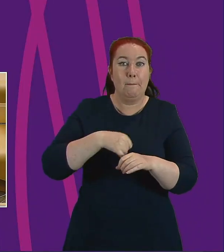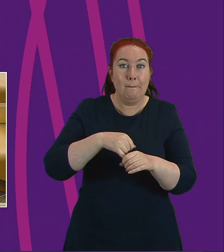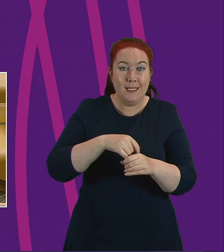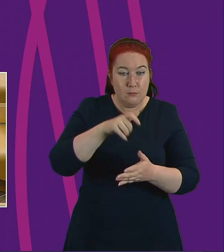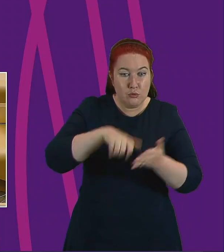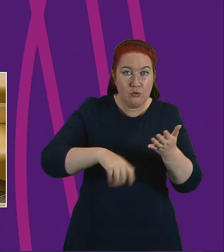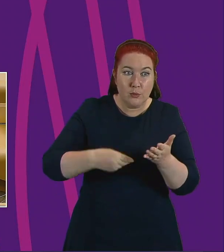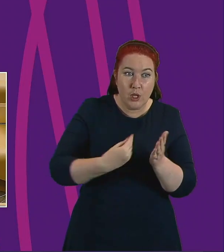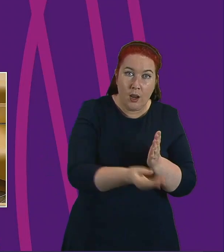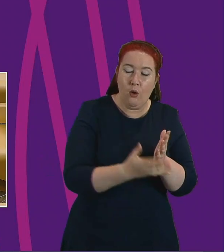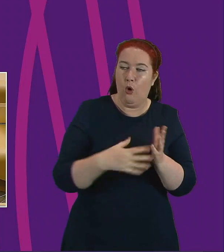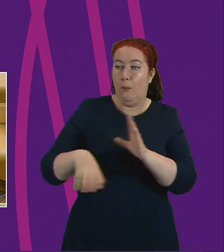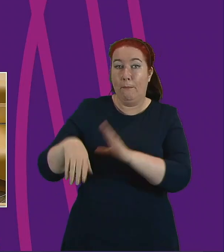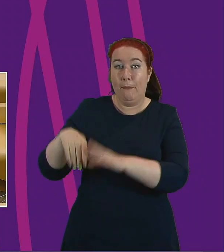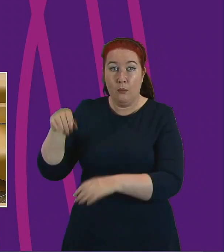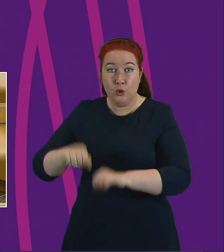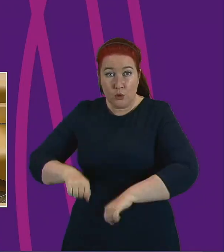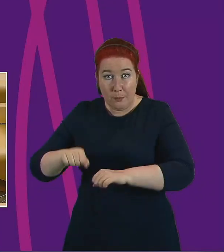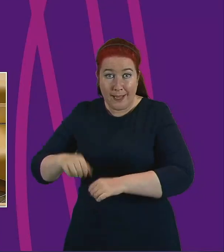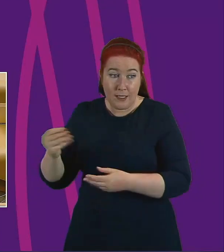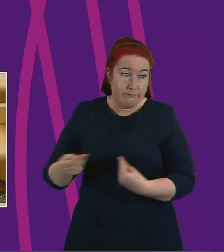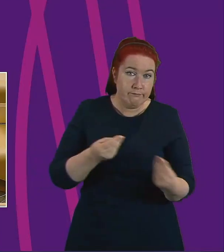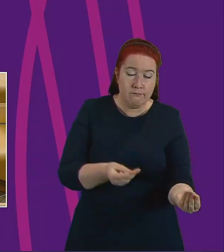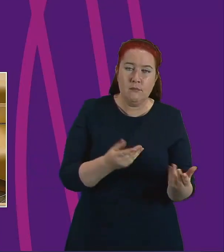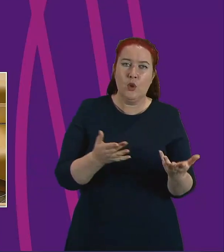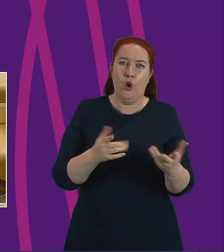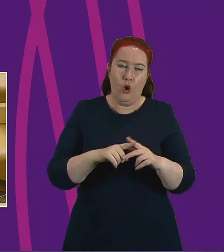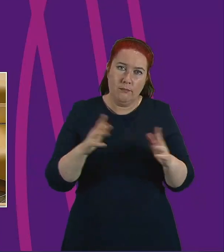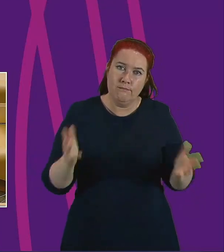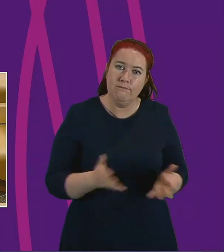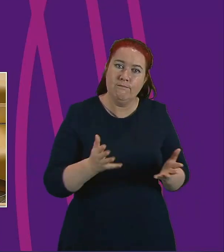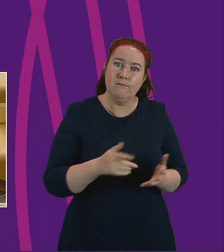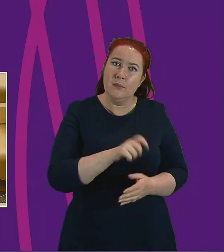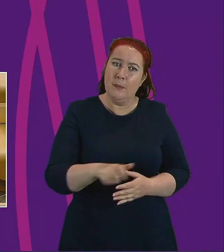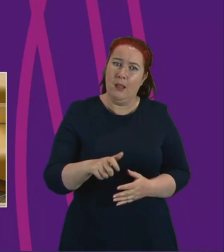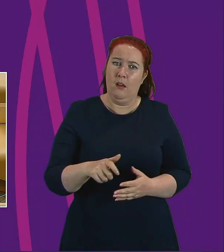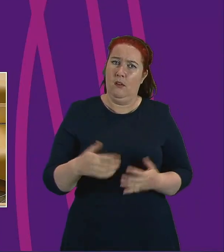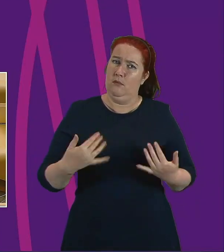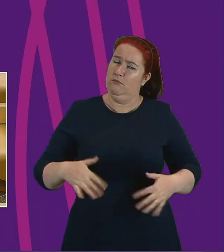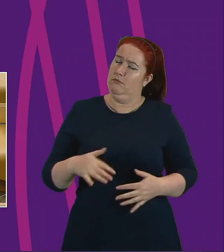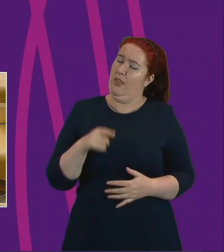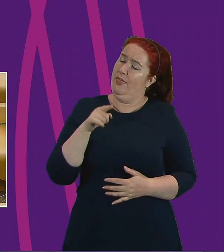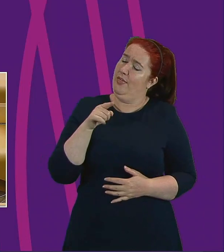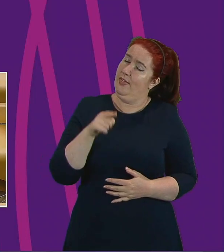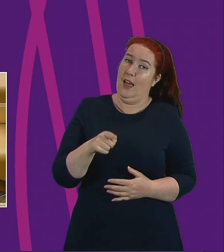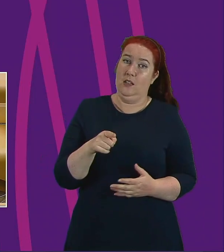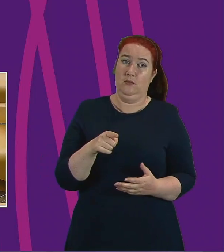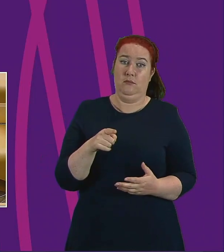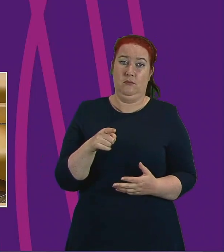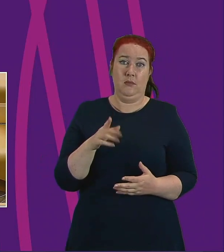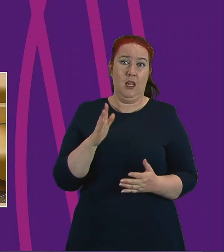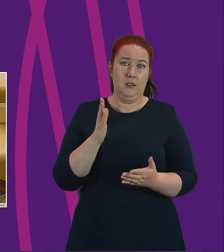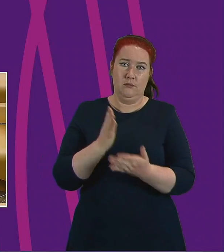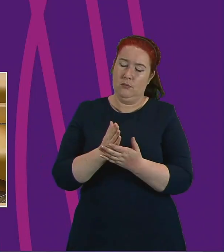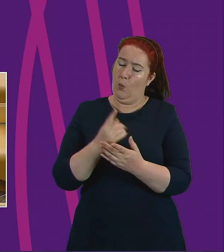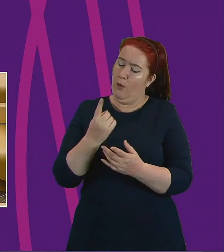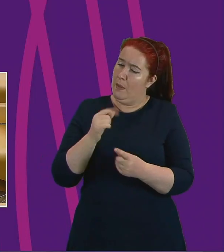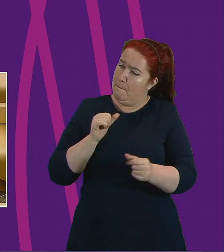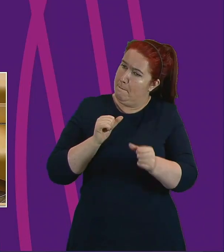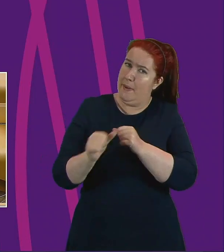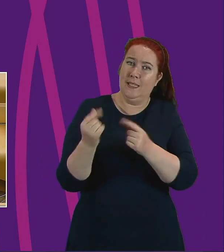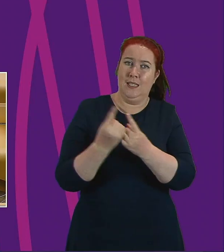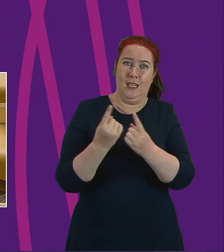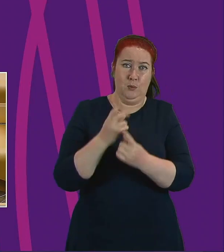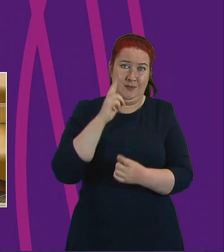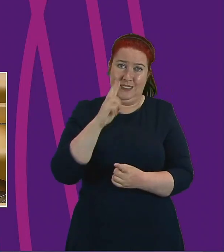shopping or enabling people to be encouraged. And that must, Deputy Presiding Officer, be one of the best things you've seen from this